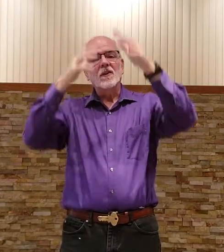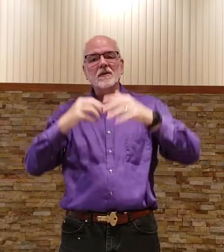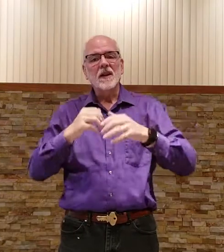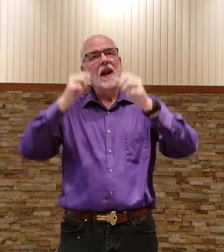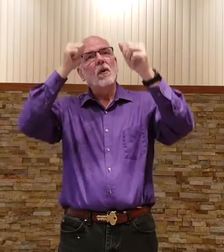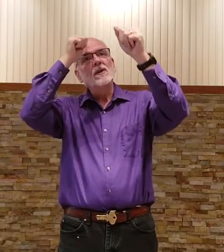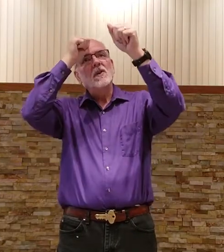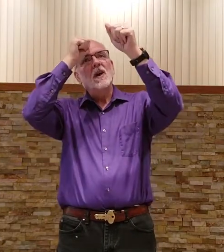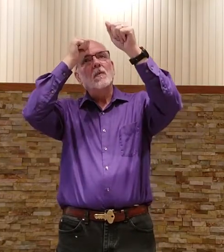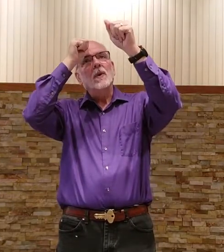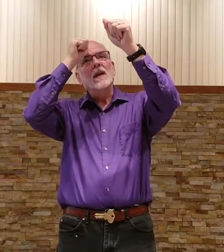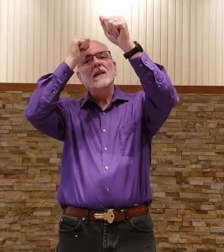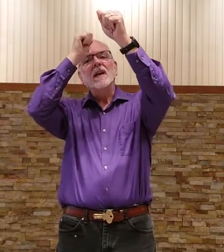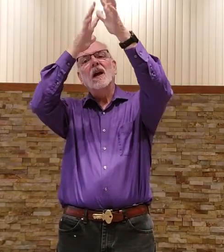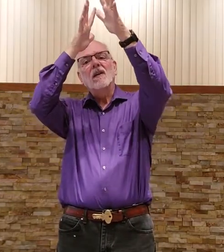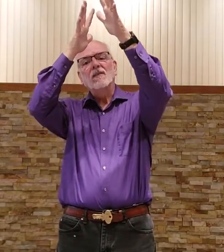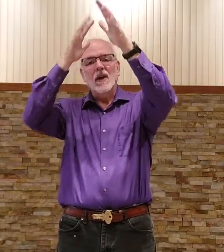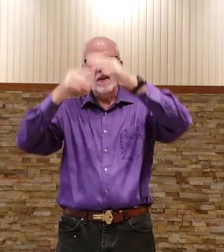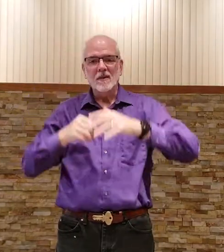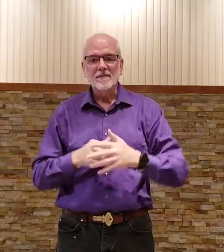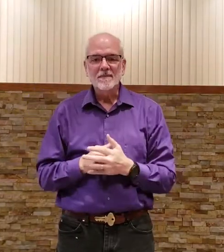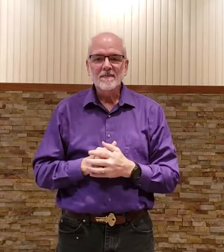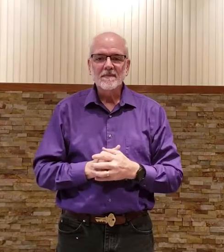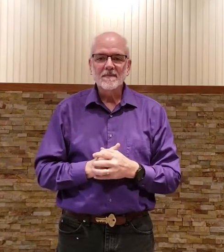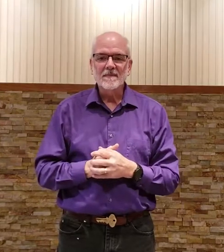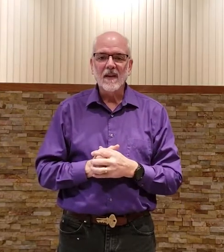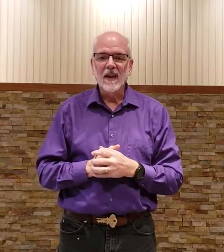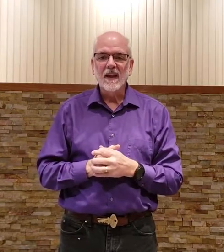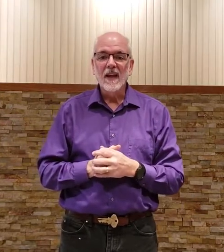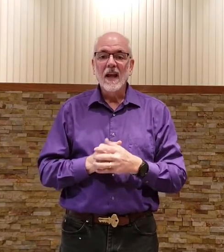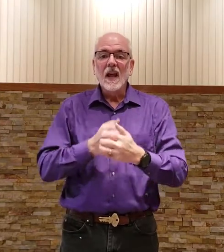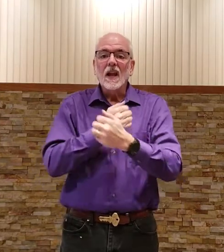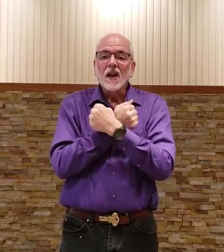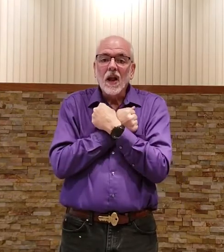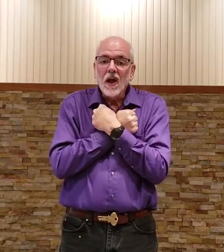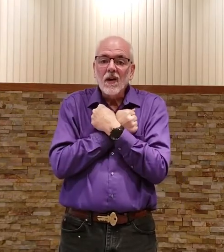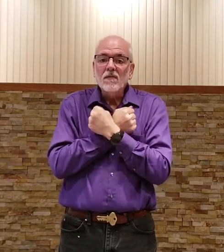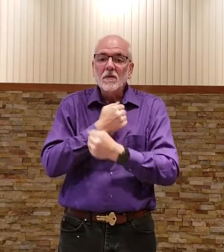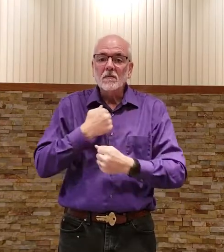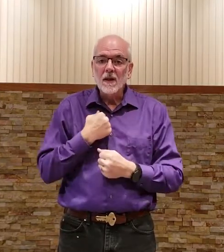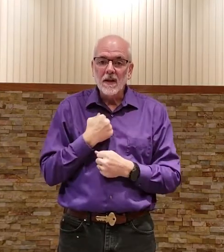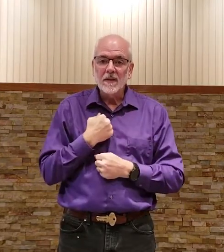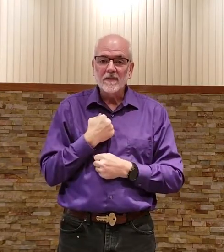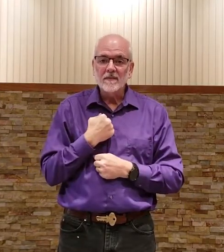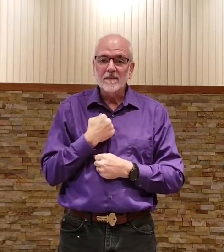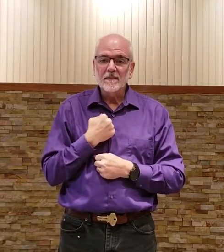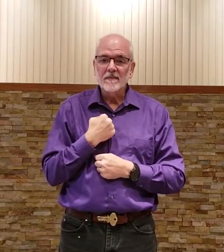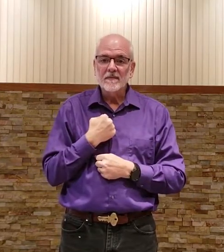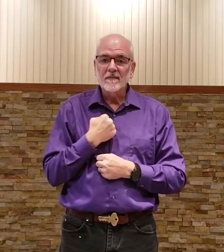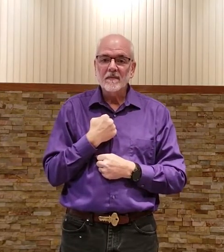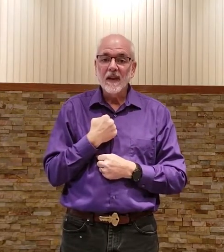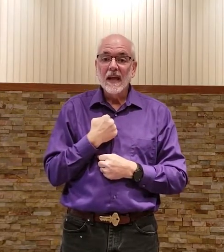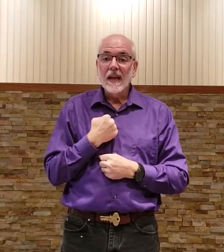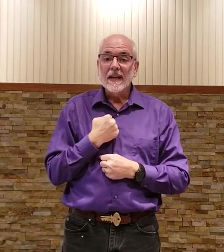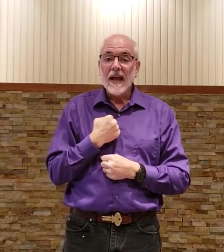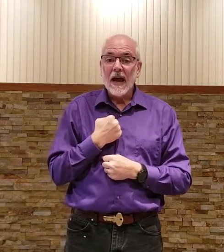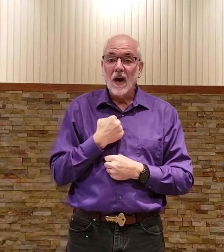and i always look up when i say god father okay love me now